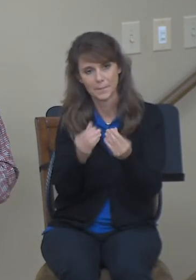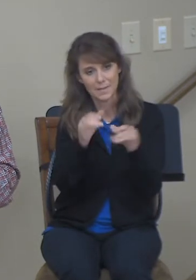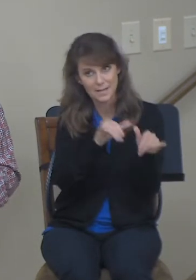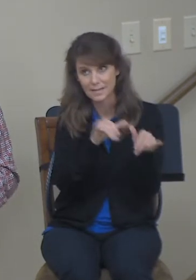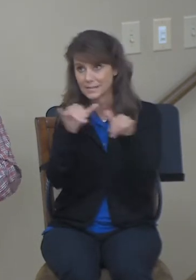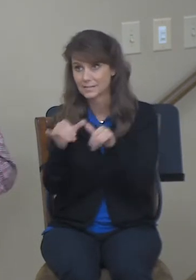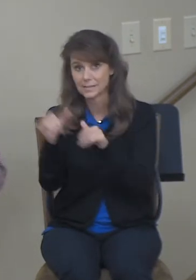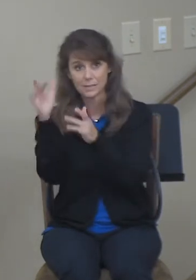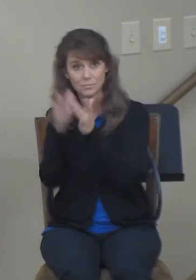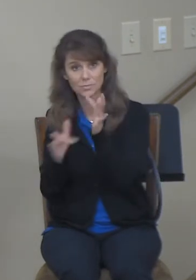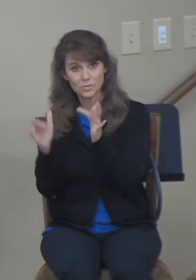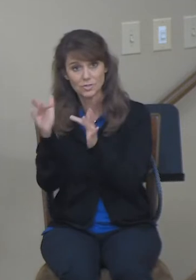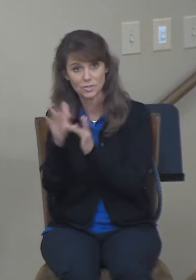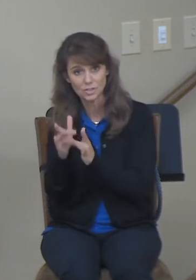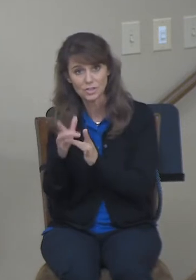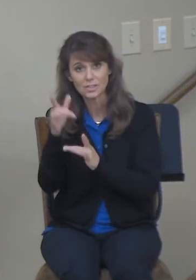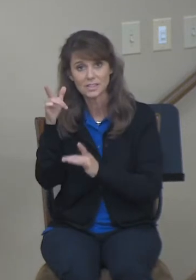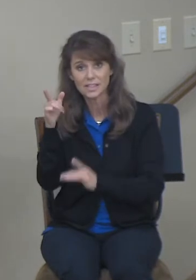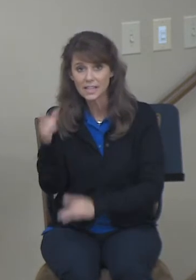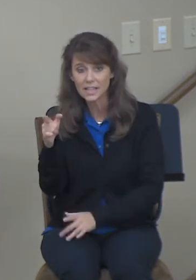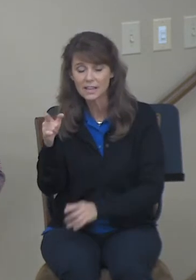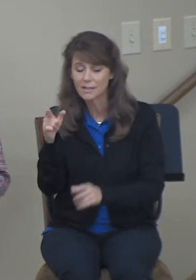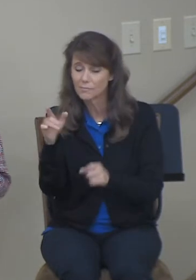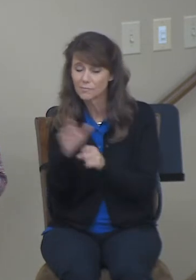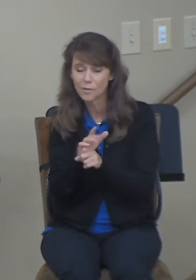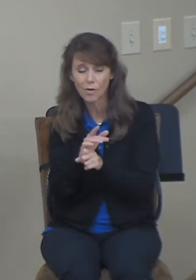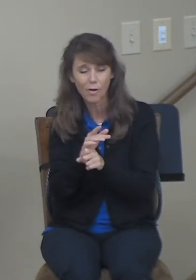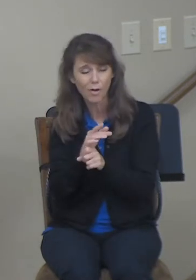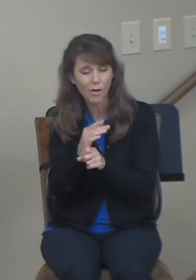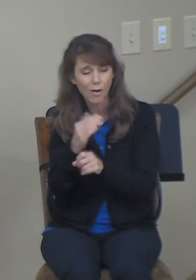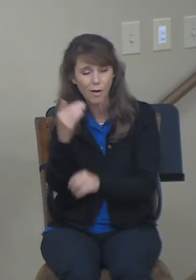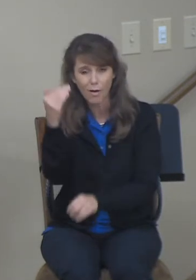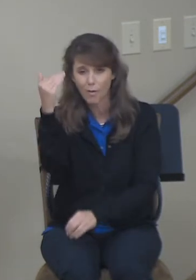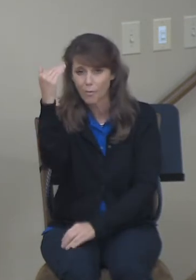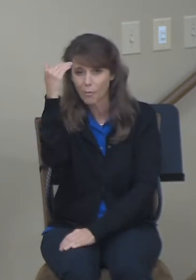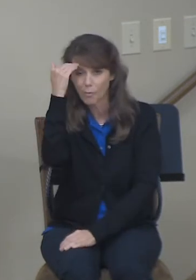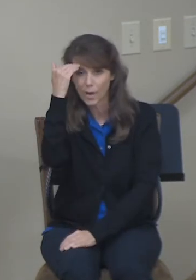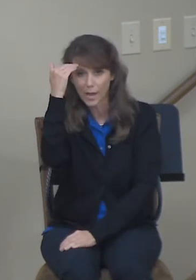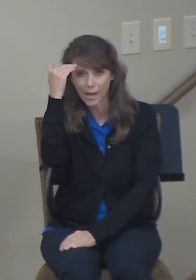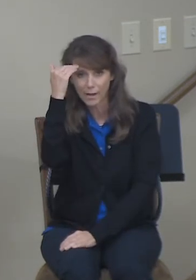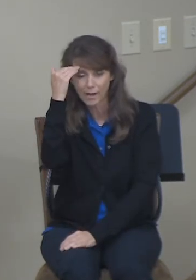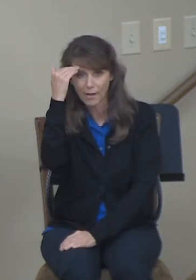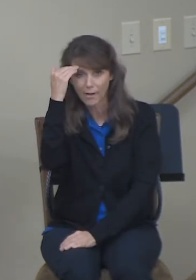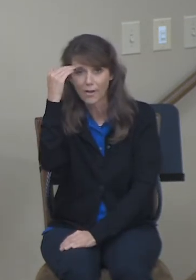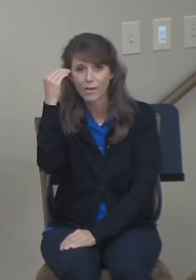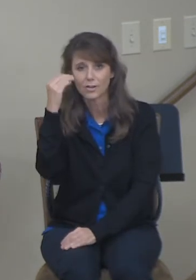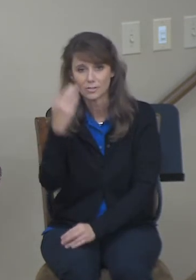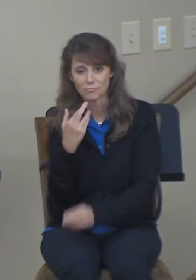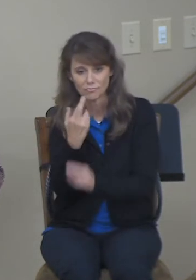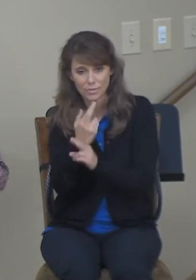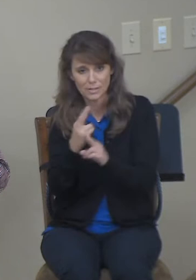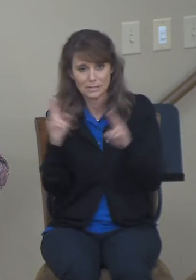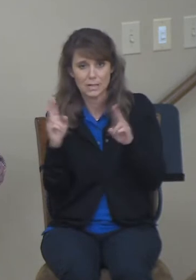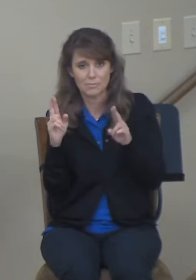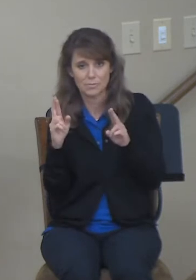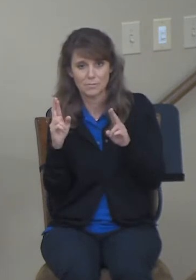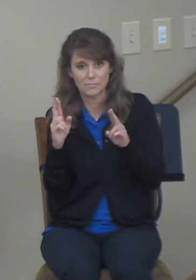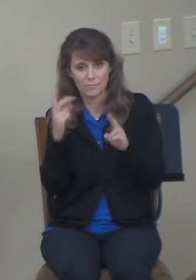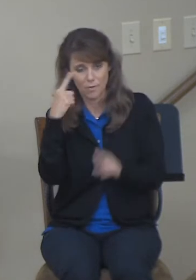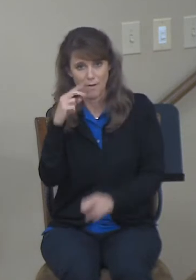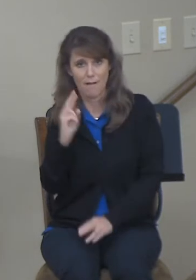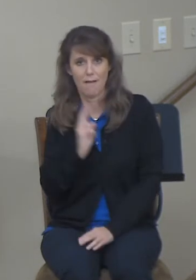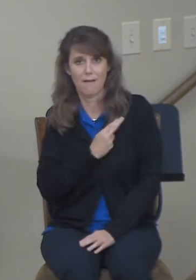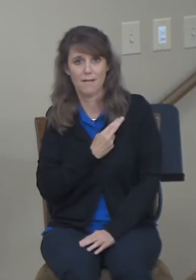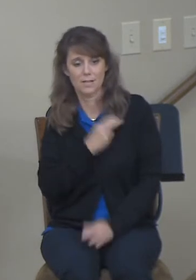How Jesus was fully aware of the cost of our redemption, how he was willing to set aside his glory to